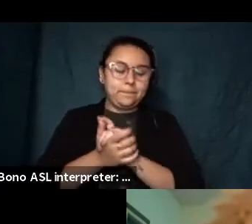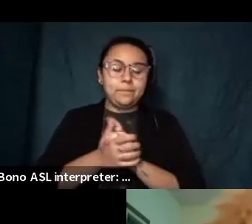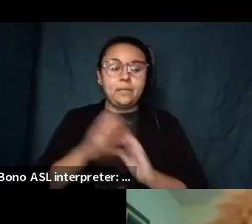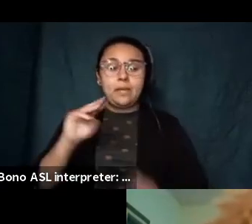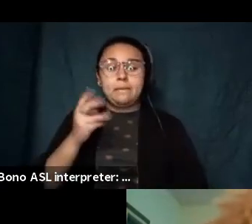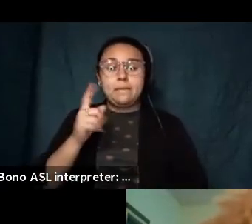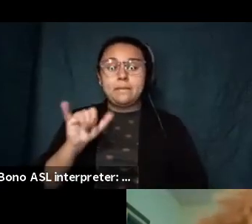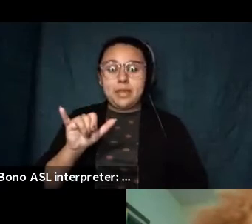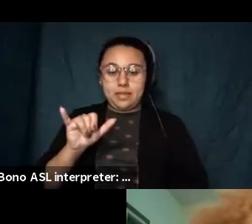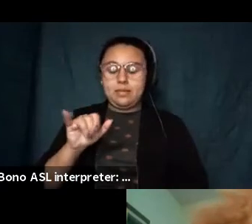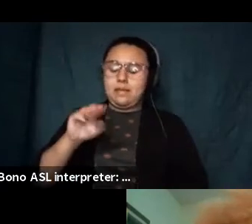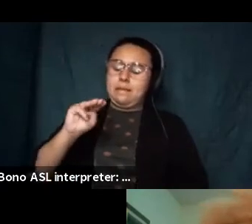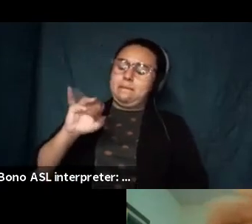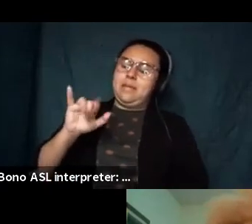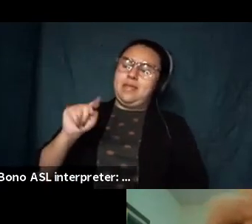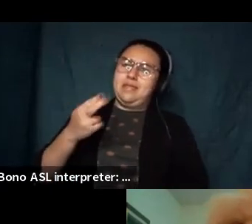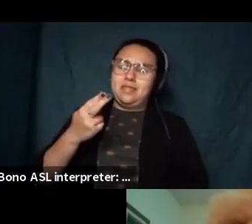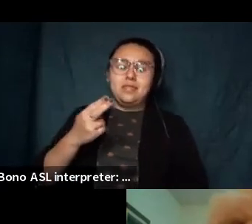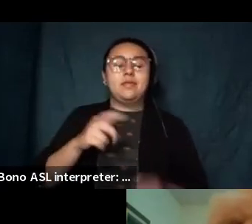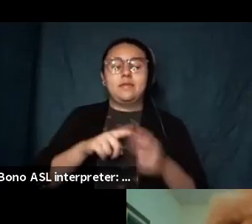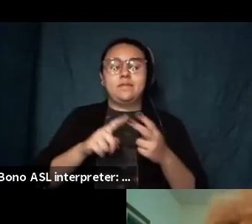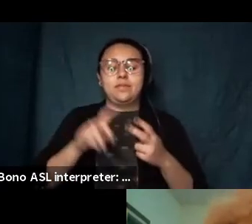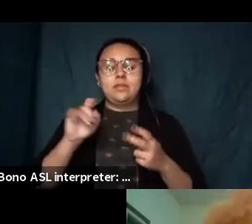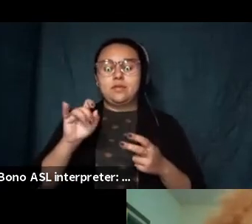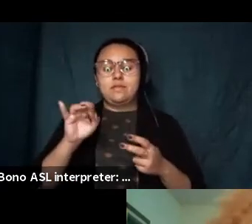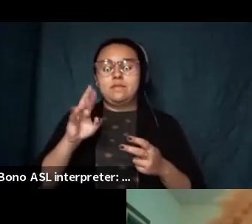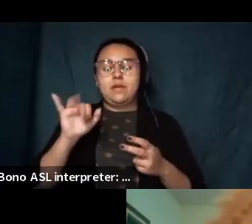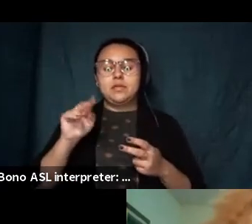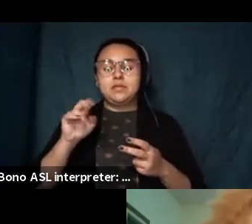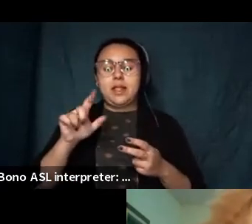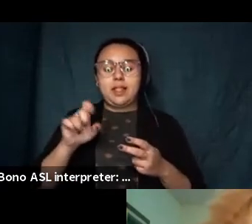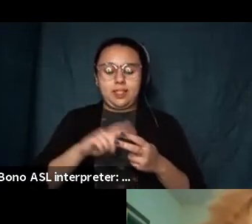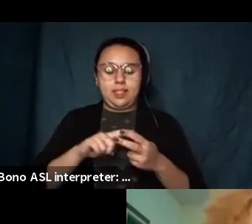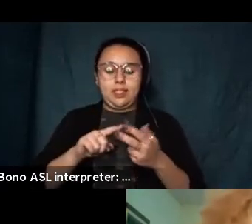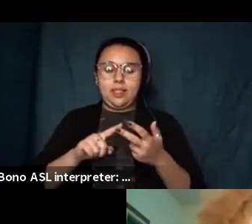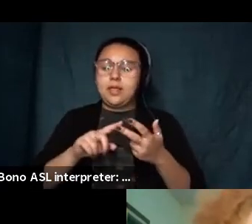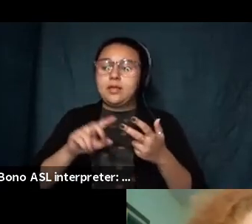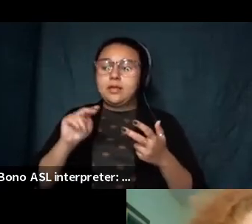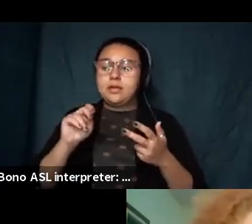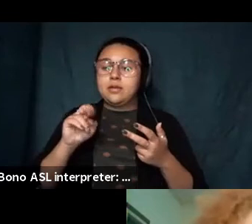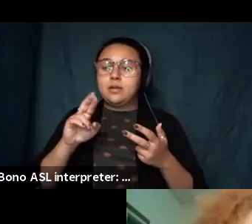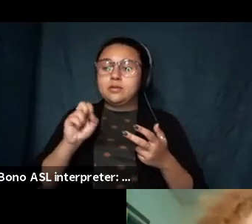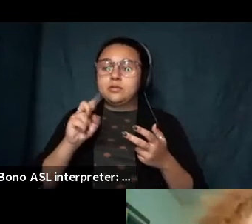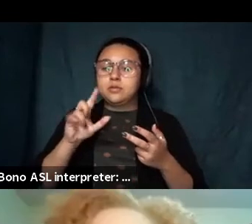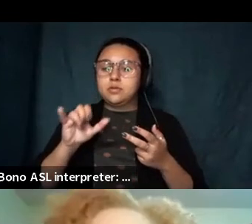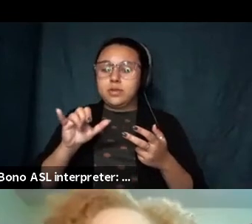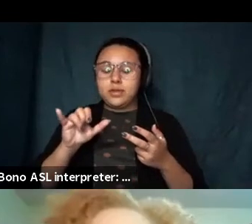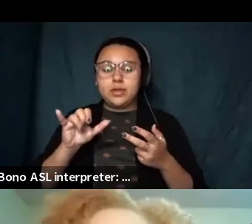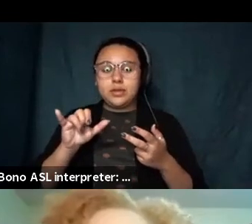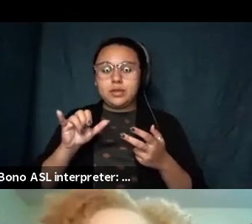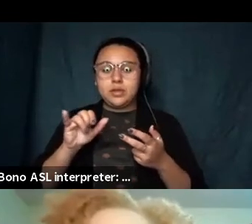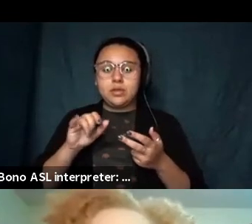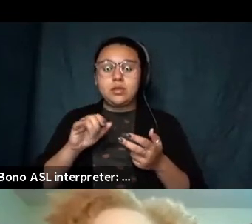fairy tale and nursery rhyme was kind of the language that i cut my teeth on as a young child